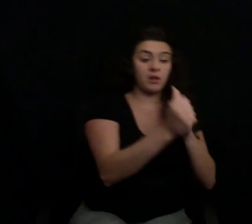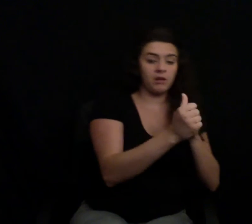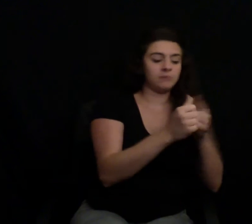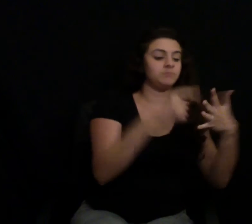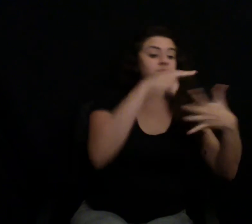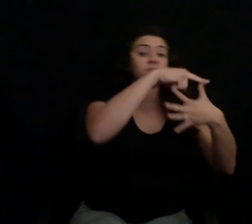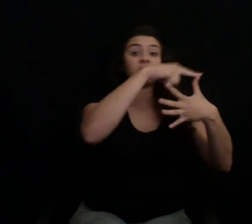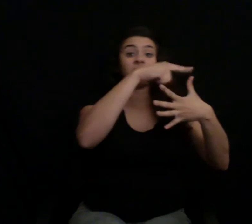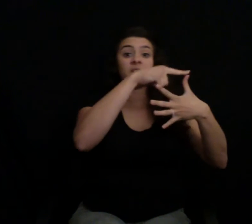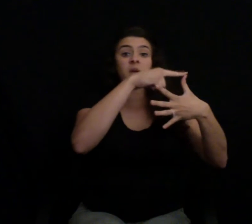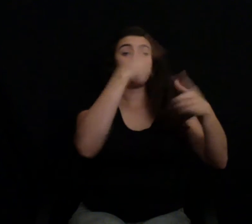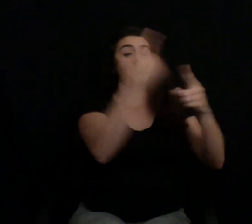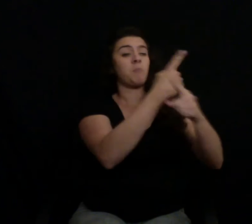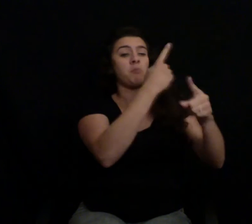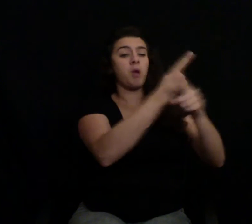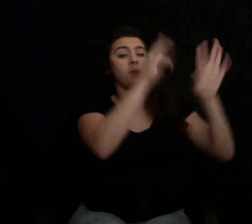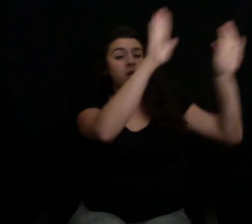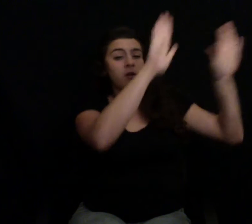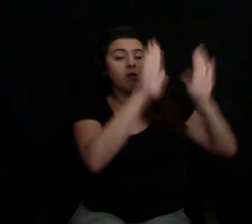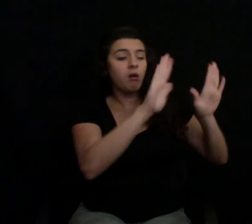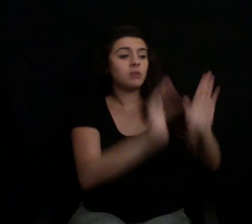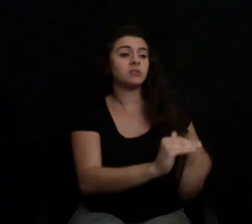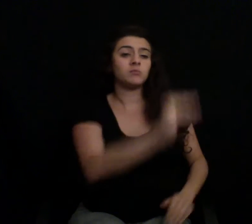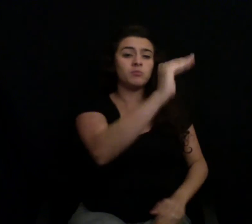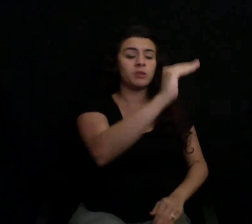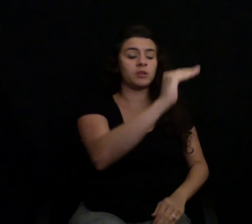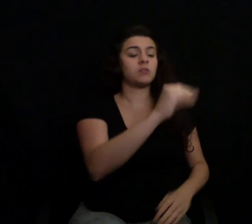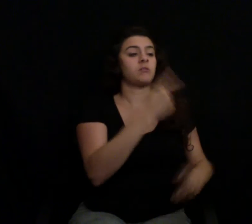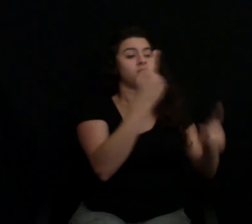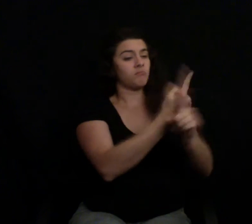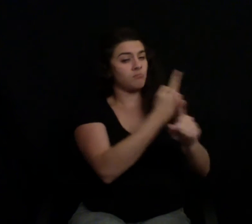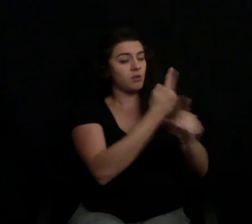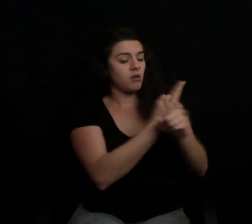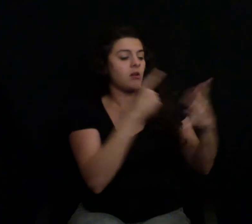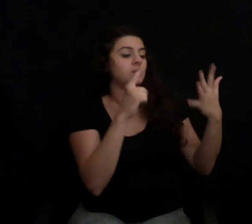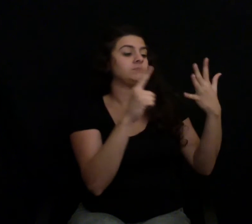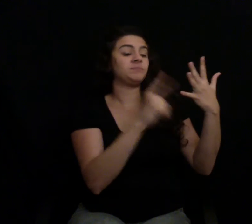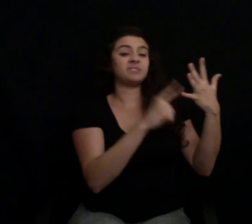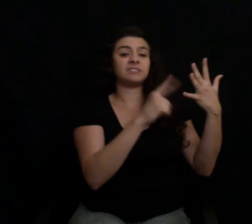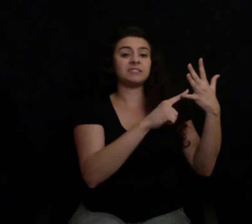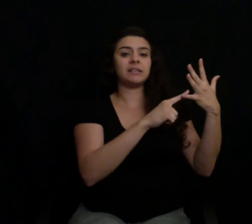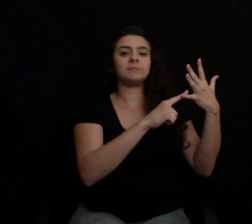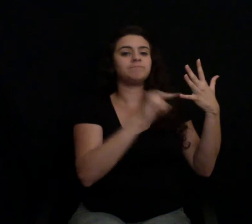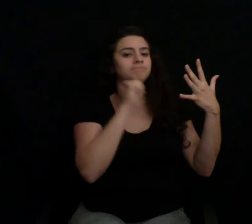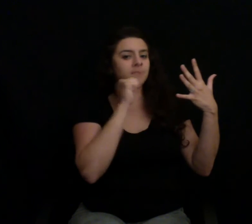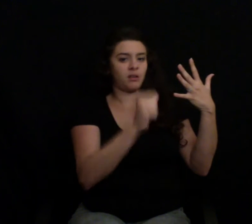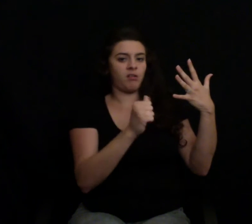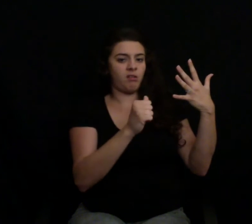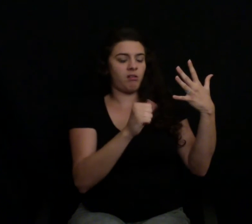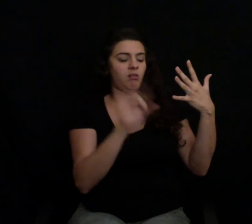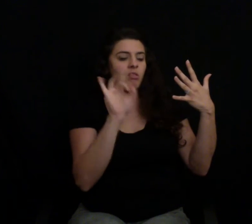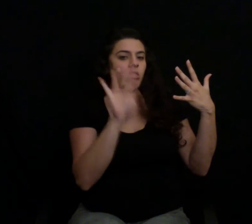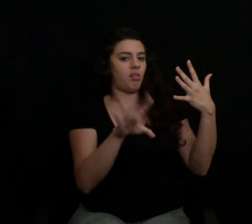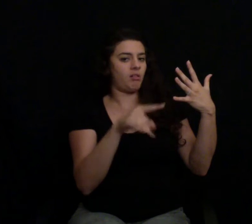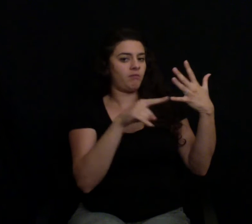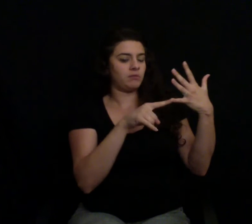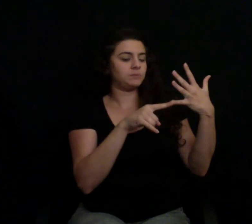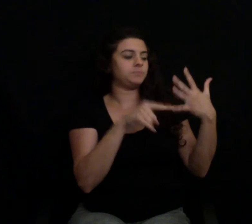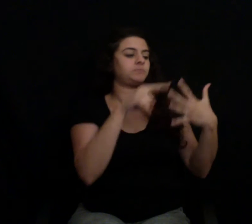four and five means they're raised in pasture. And it says on the label pasture-centered, pasture-raised. And three